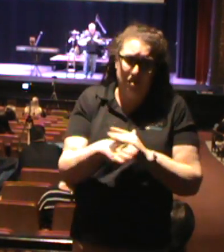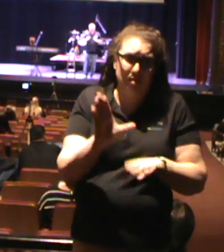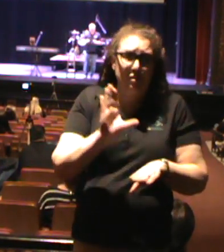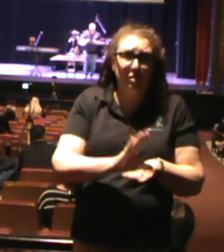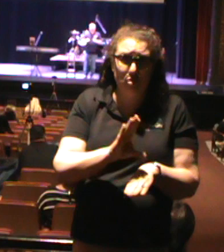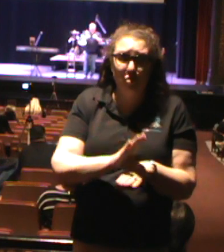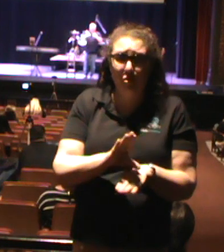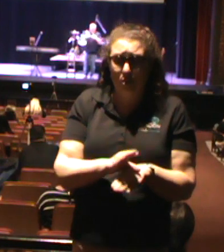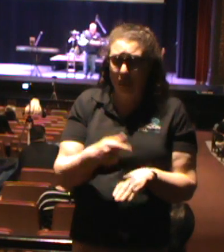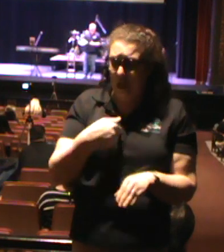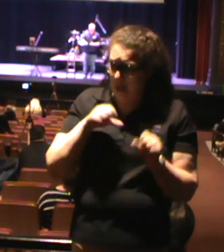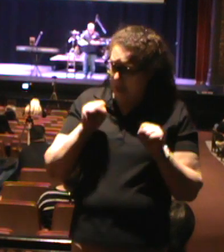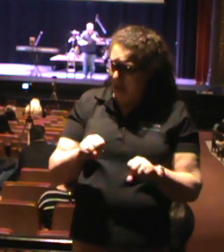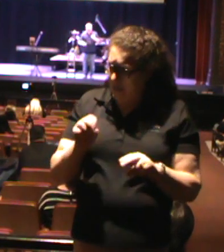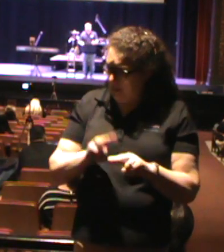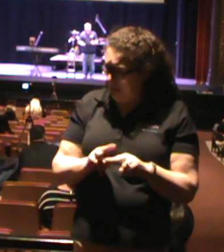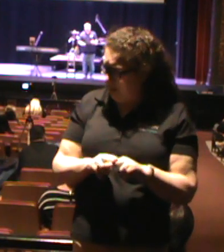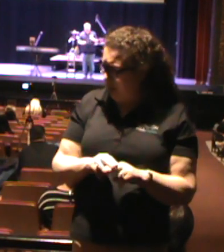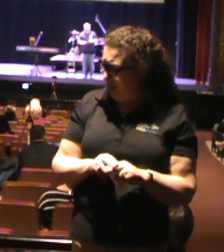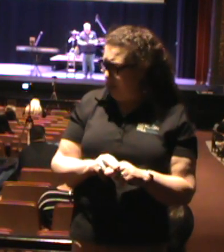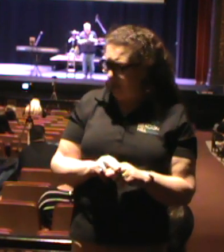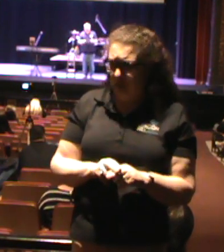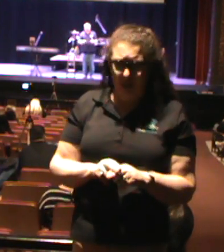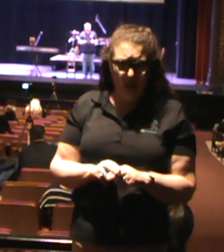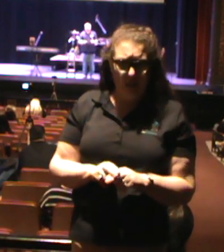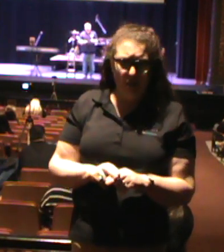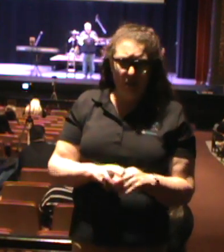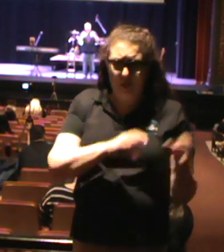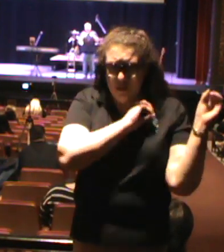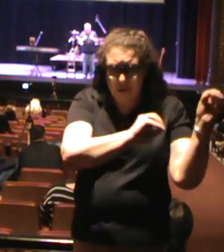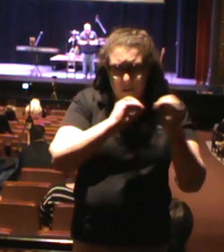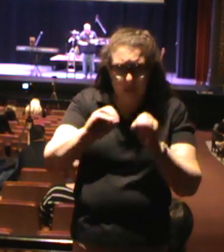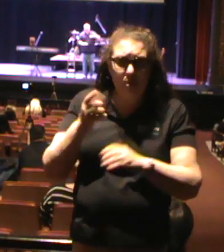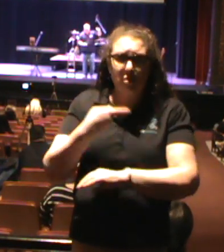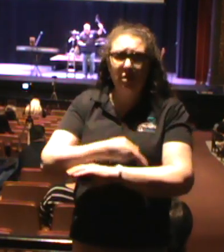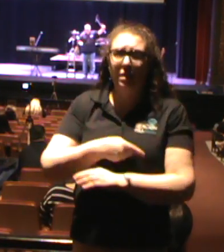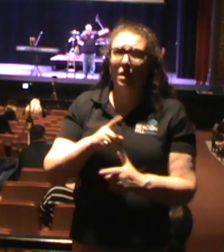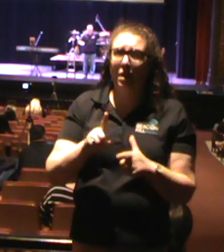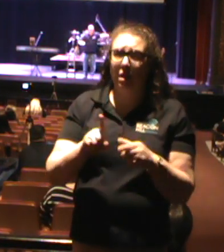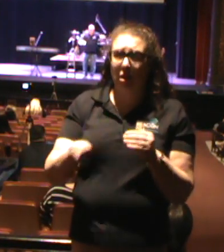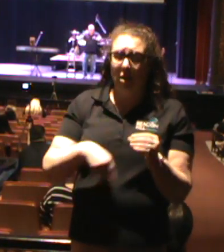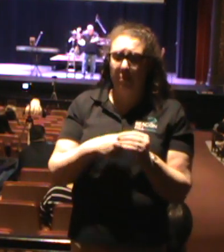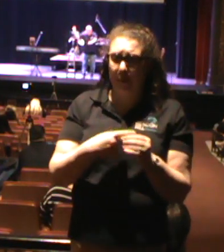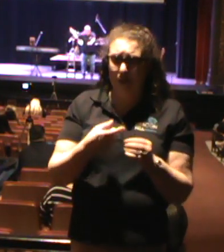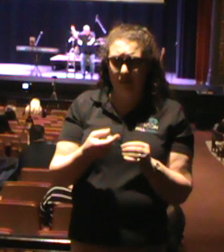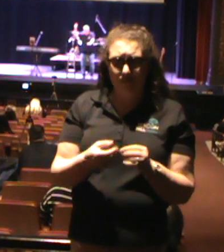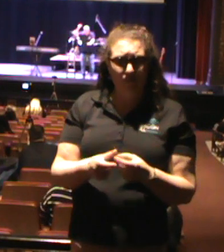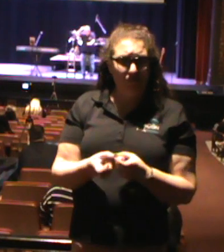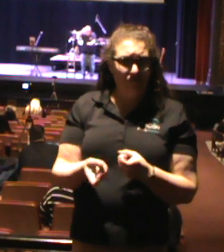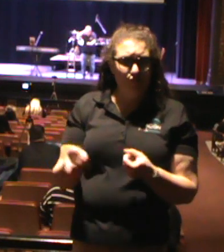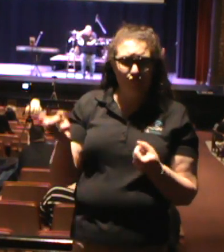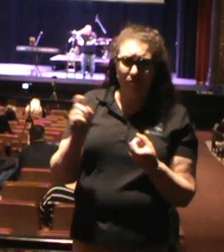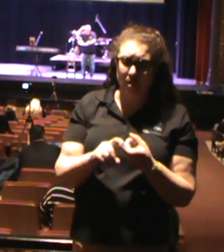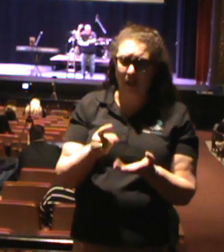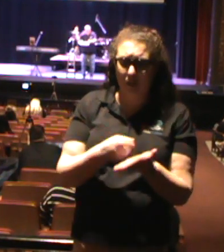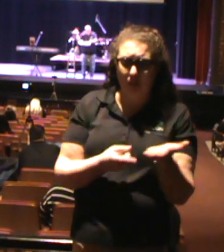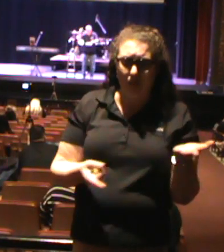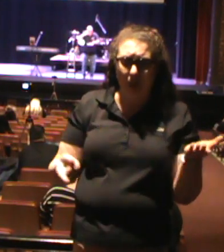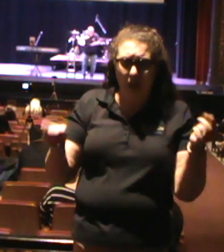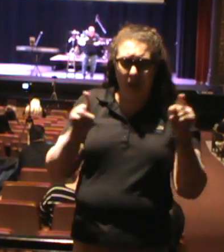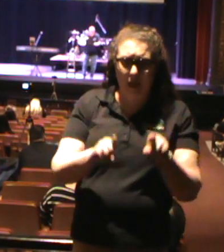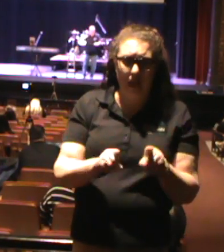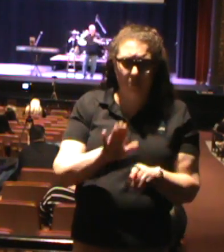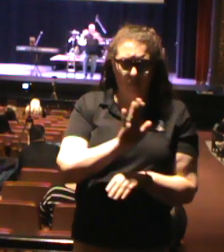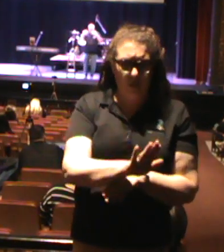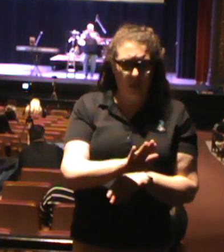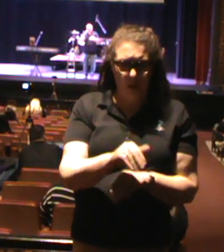I can sit there and spend time teaching you today about exactly what they went through with Balaam and the Nicolaitans, but that